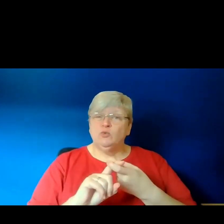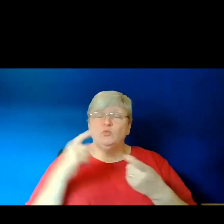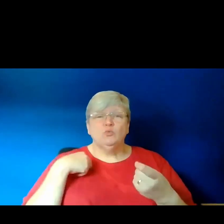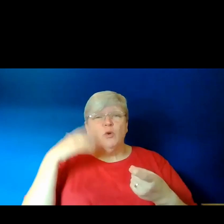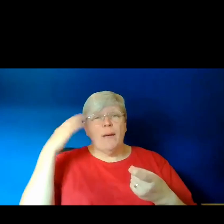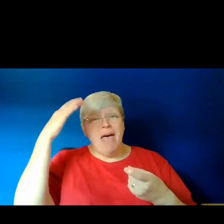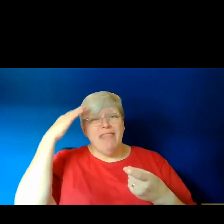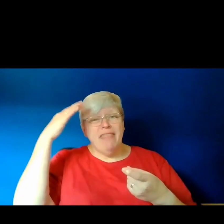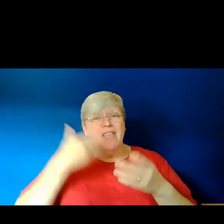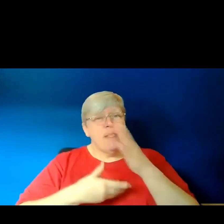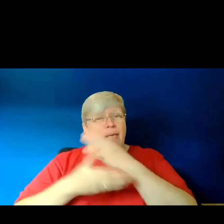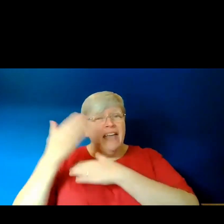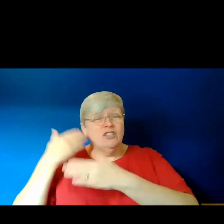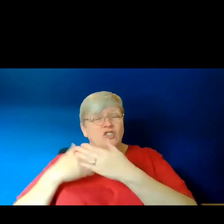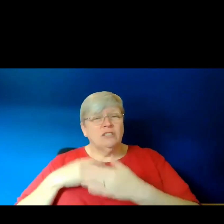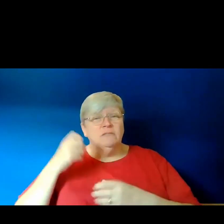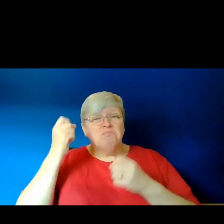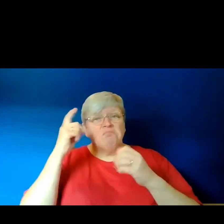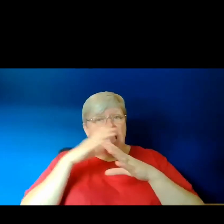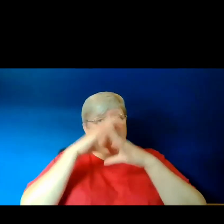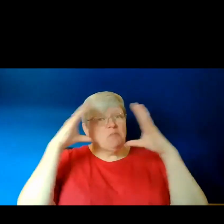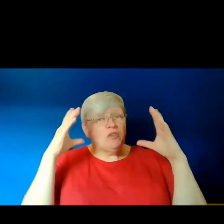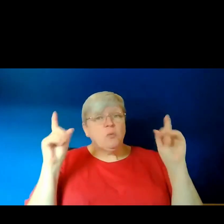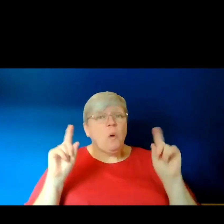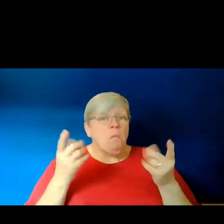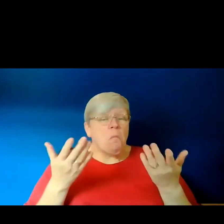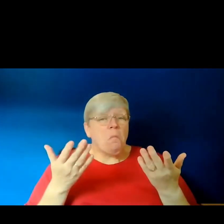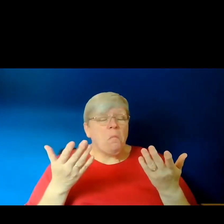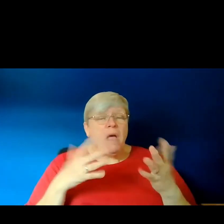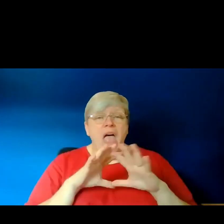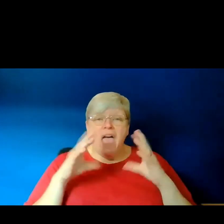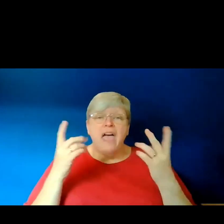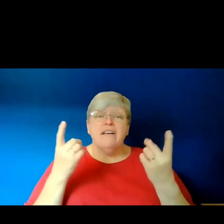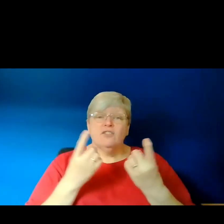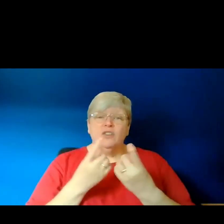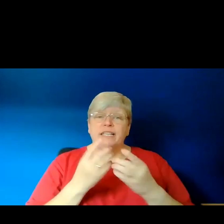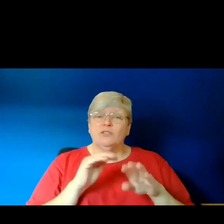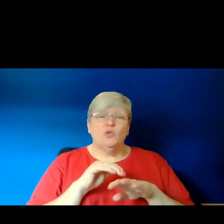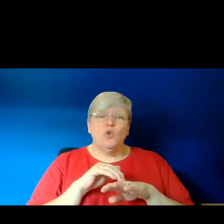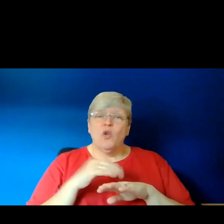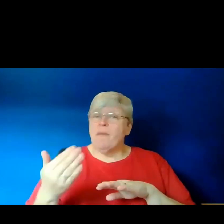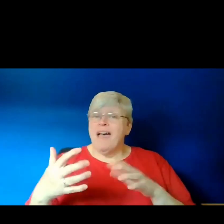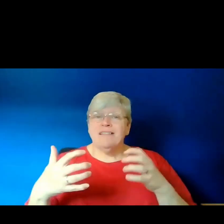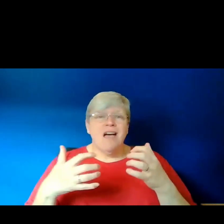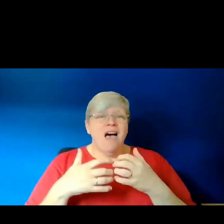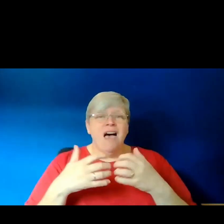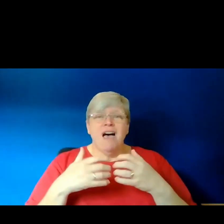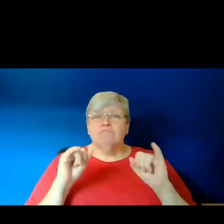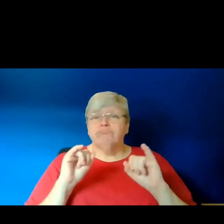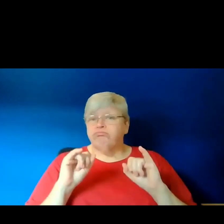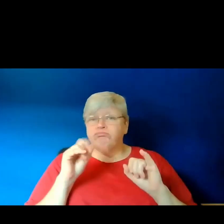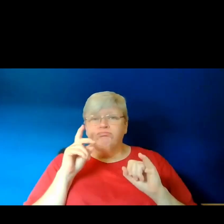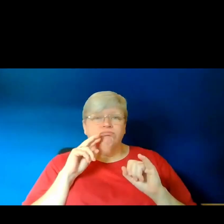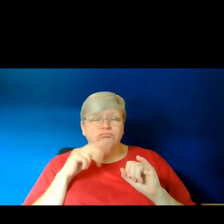what your inspirations are going to be. So I think that everything, no matter how outlandish it appears to be,